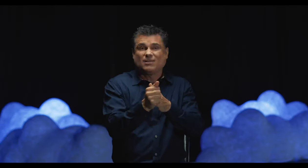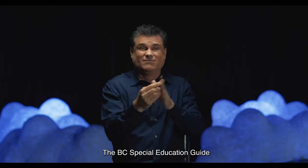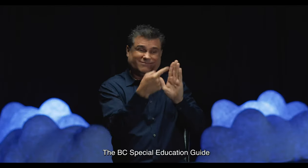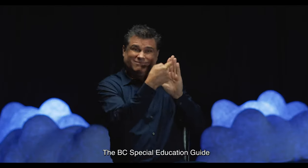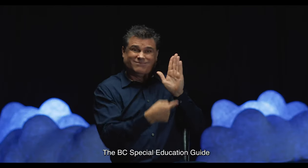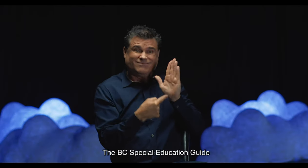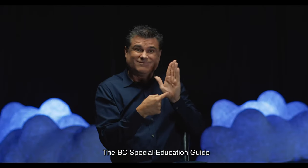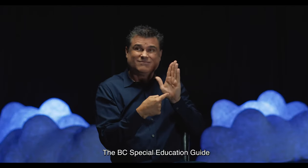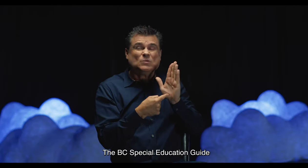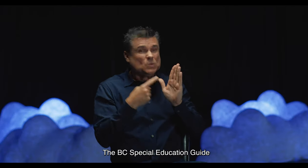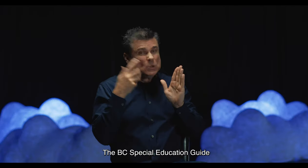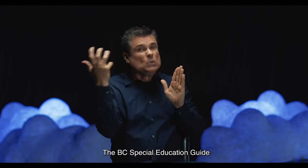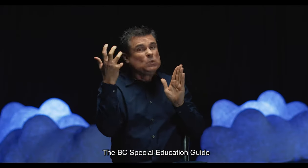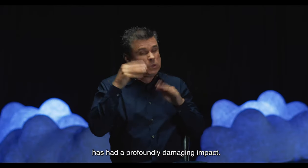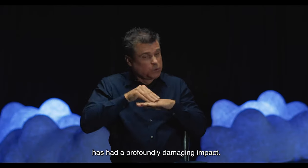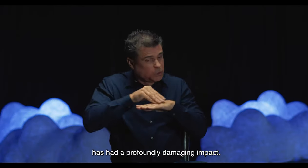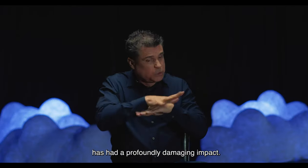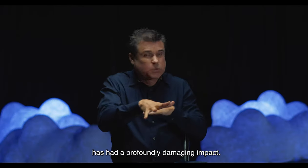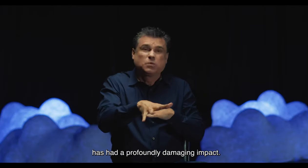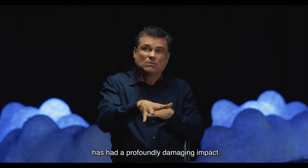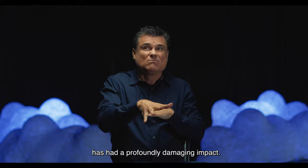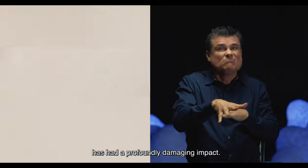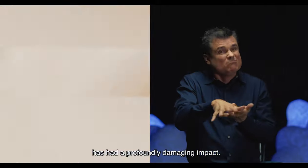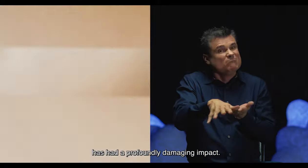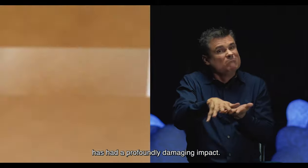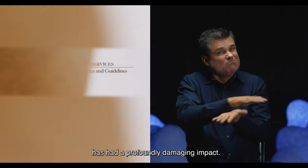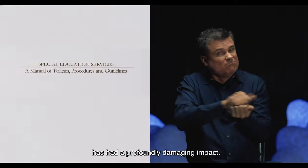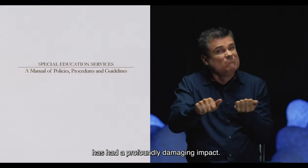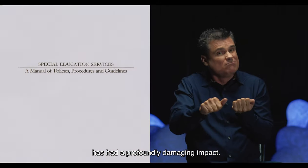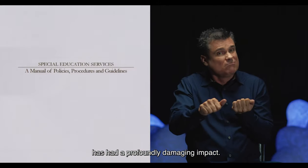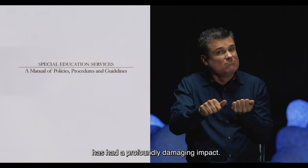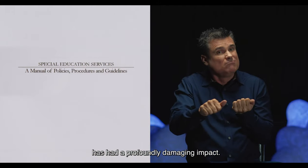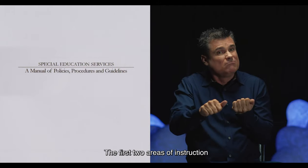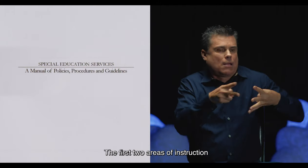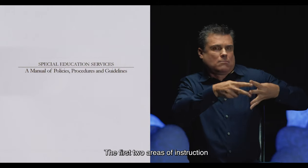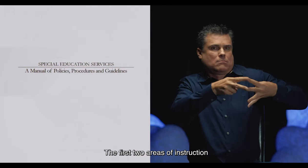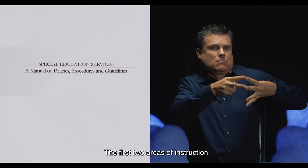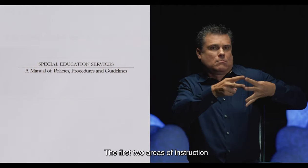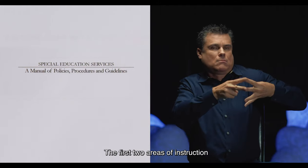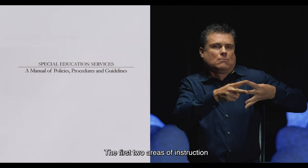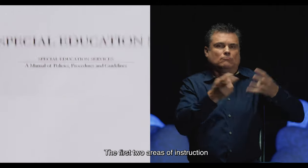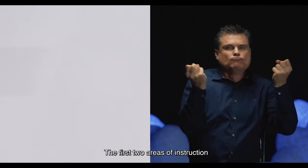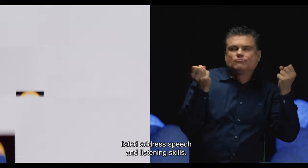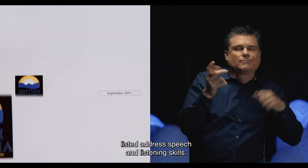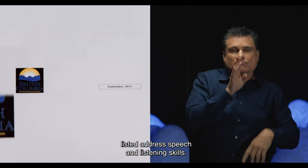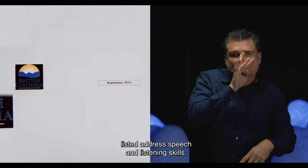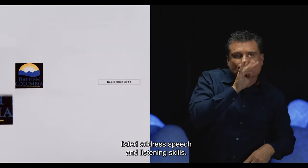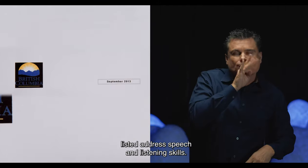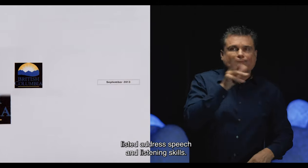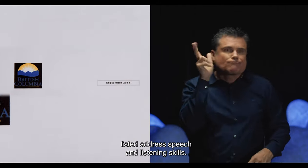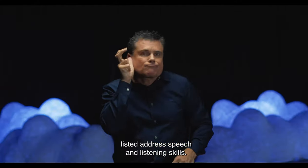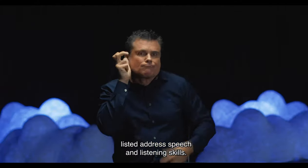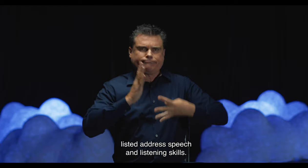The BC special education guide has had a profoundly damaging impact. The first two areas of instruction listed